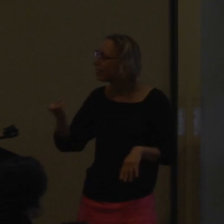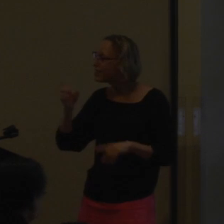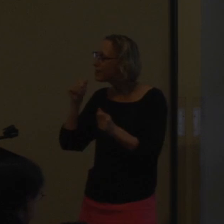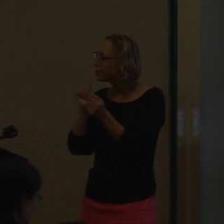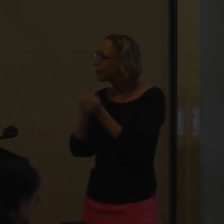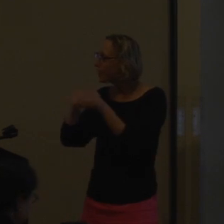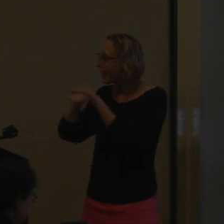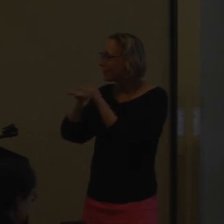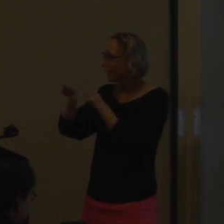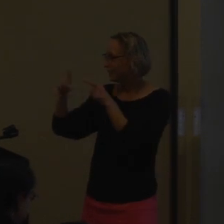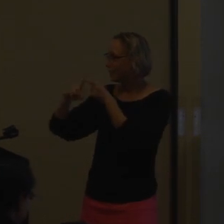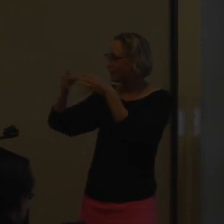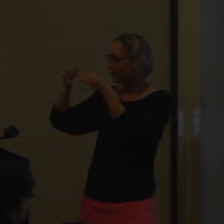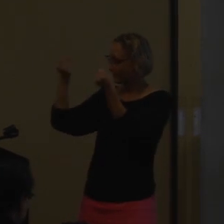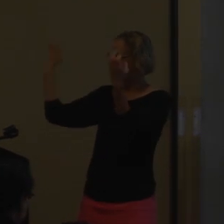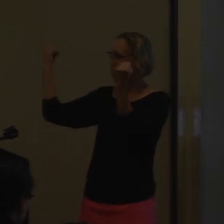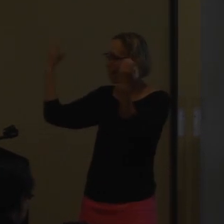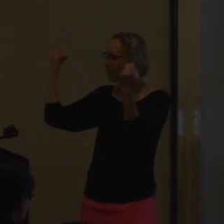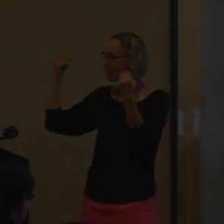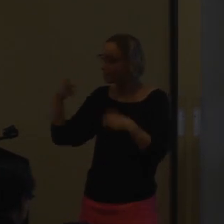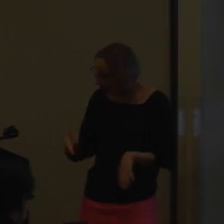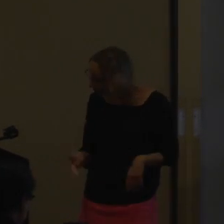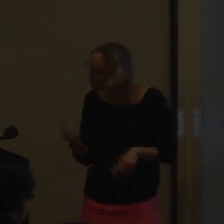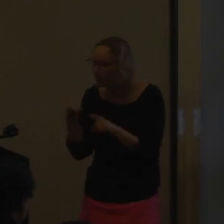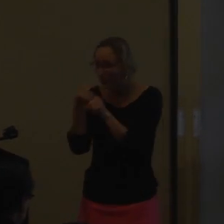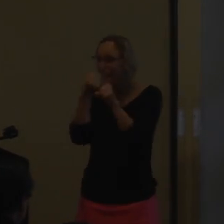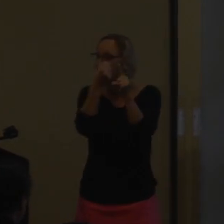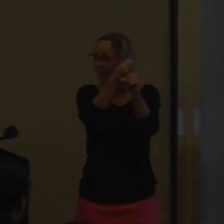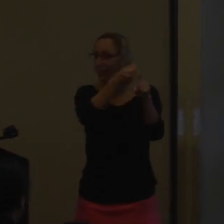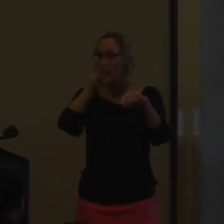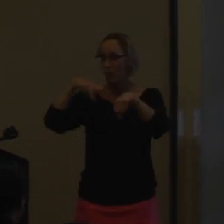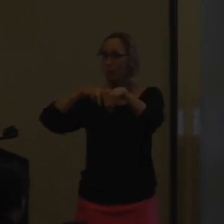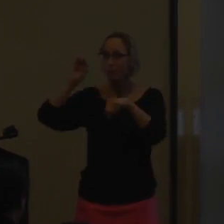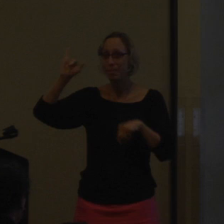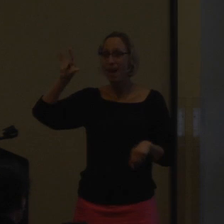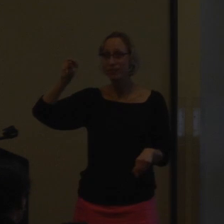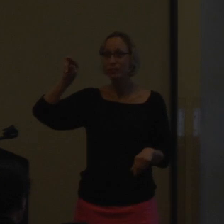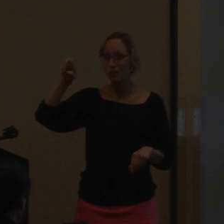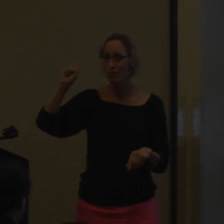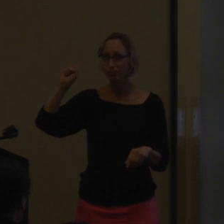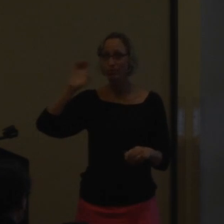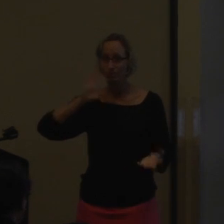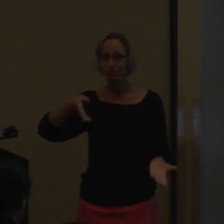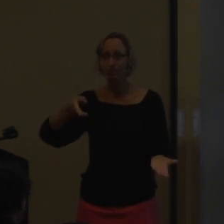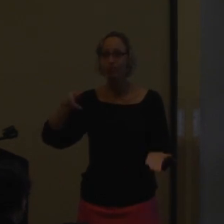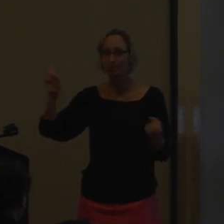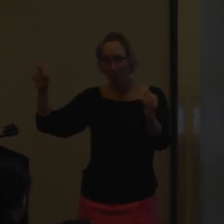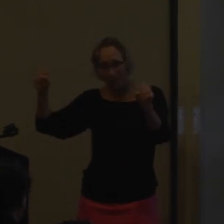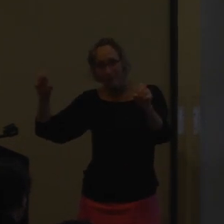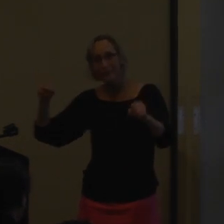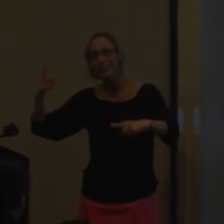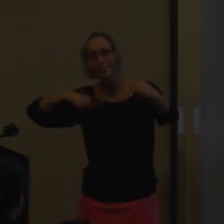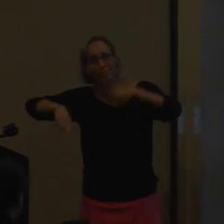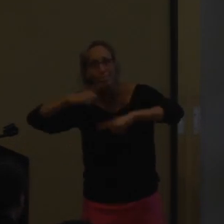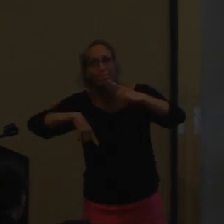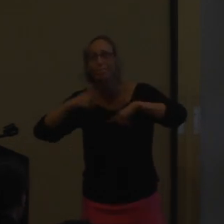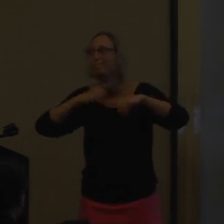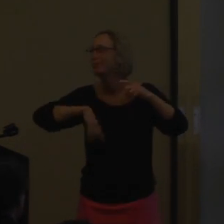you look at a deaf child, a deaf baby who has access to sign language, they hit the same milestones with the